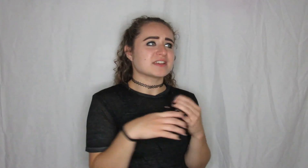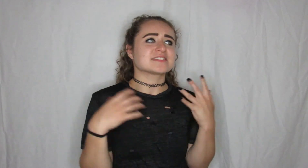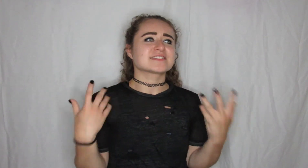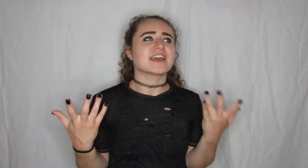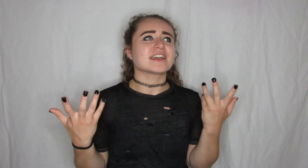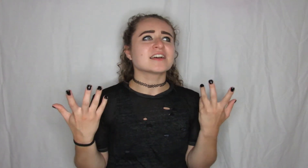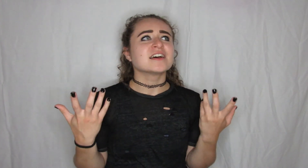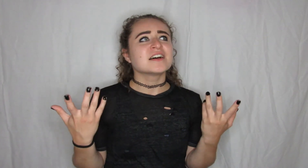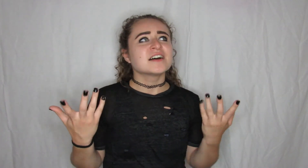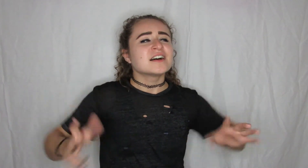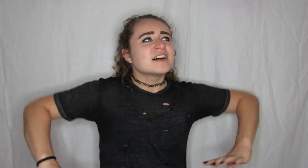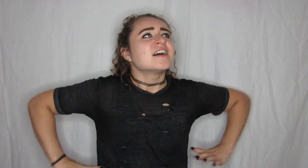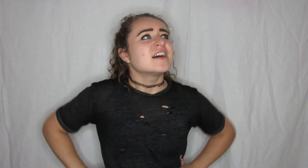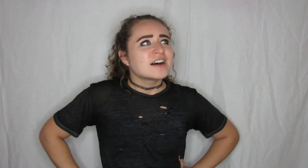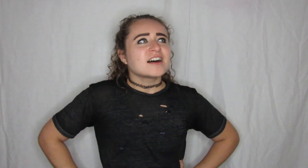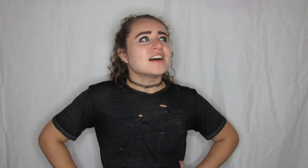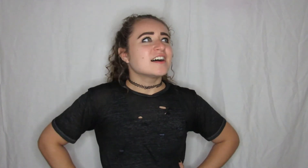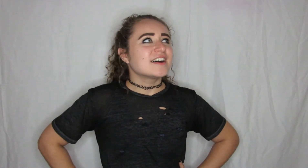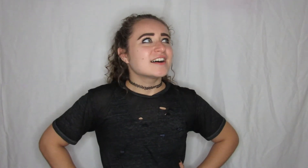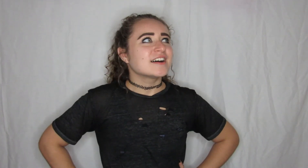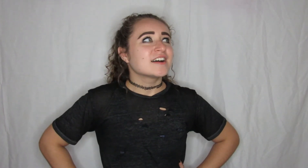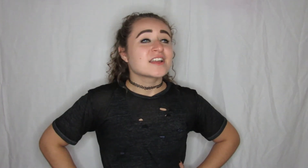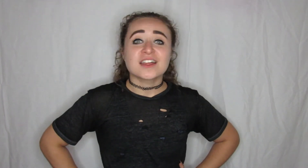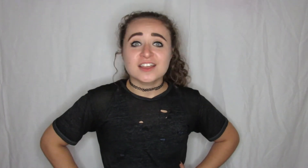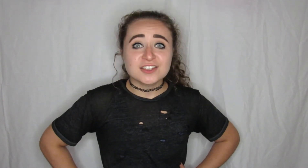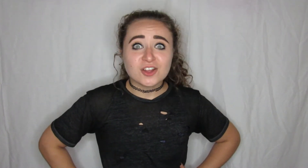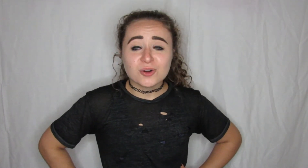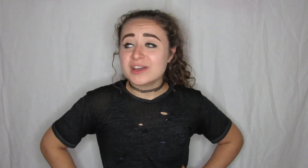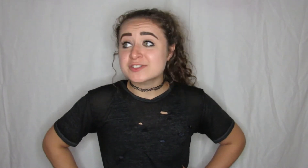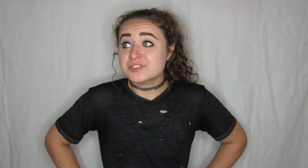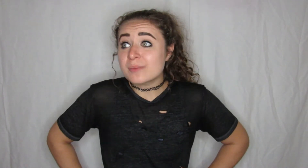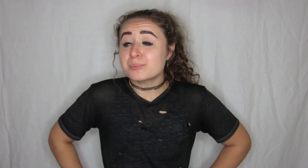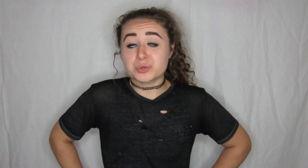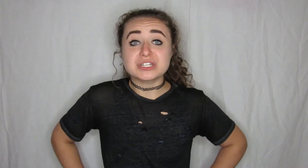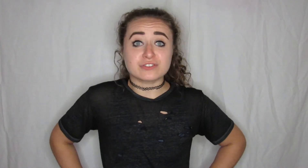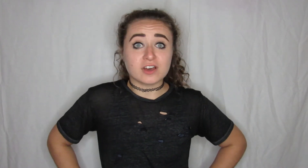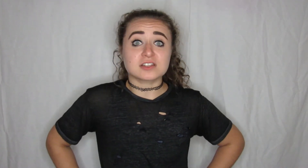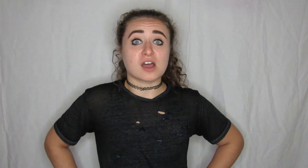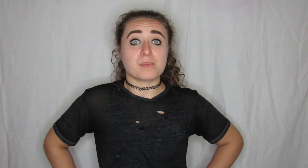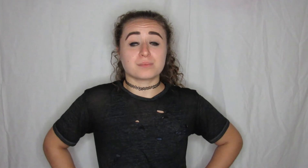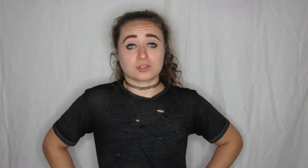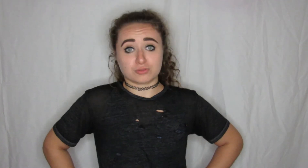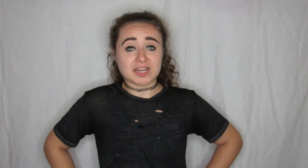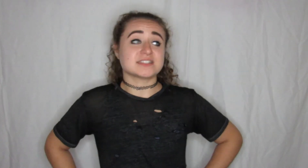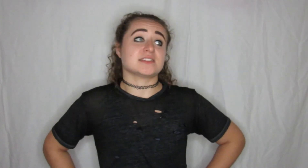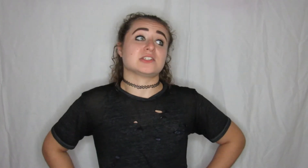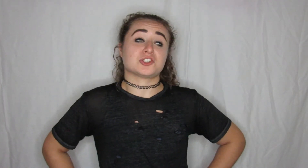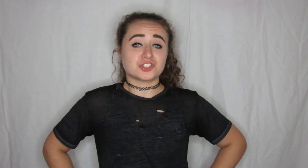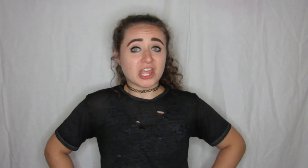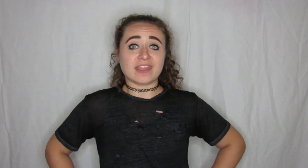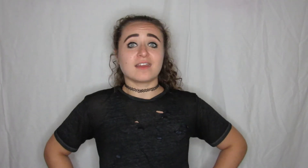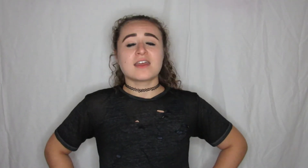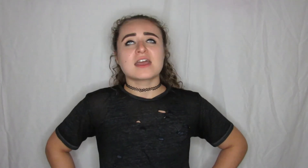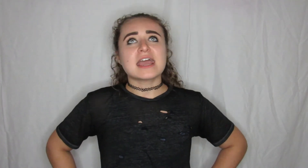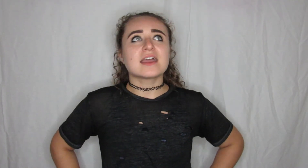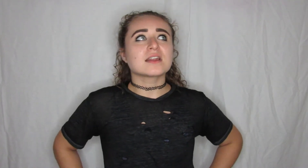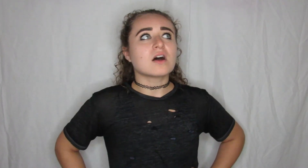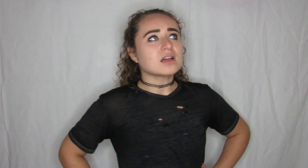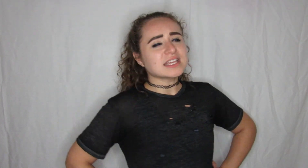because it's like you know it's some pretty fucked up crazy shit and all I